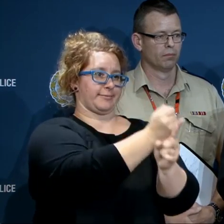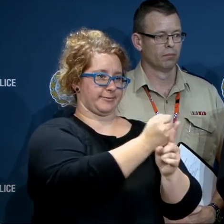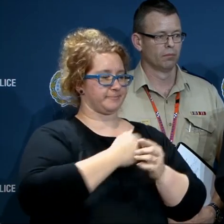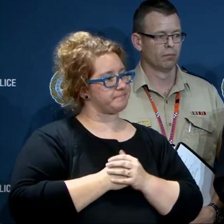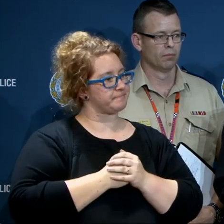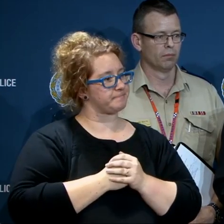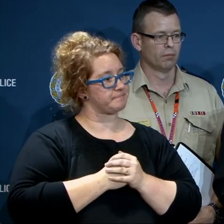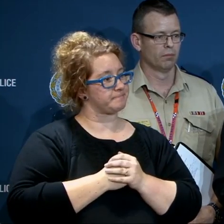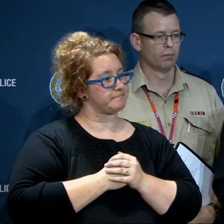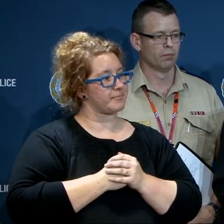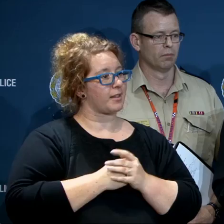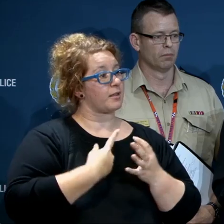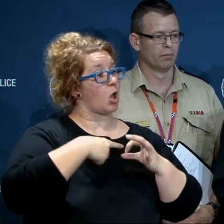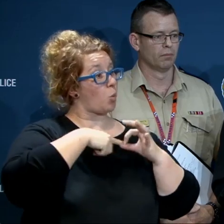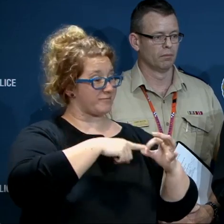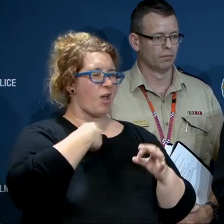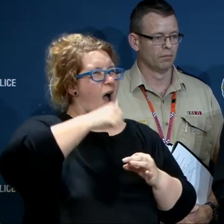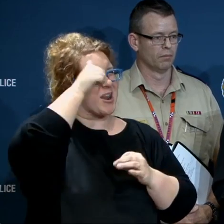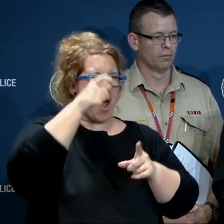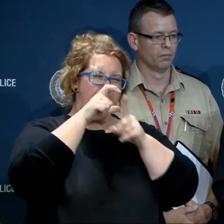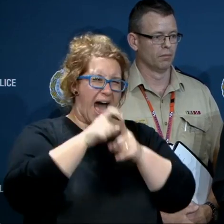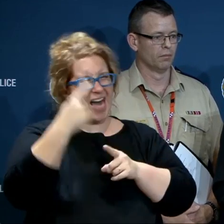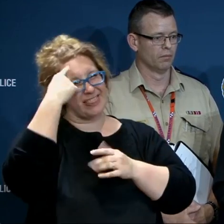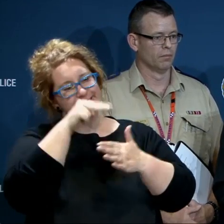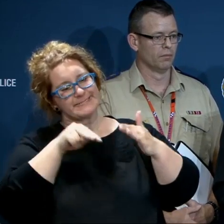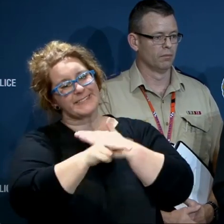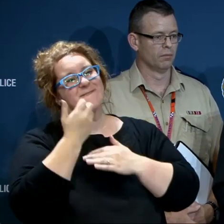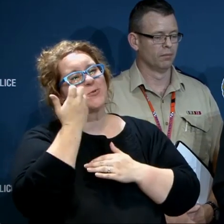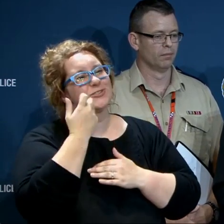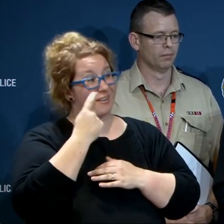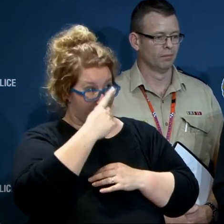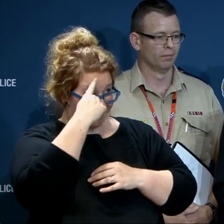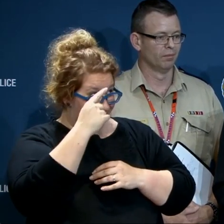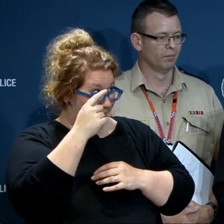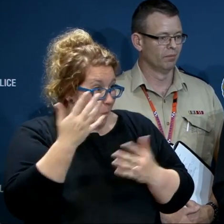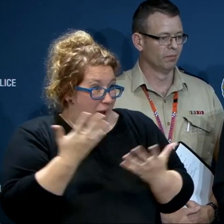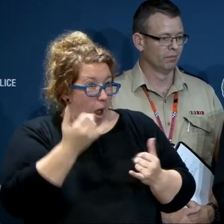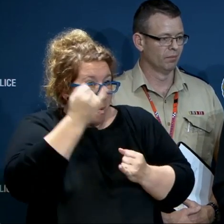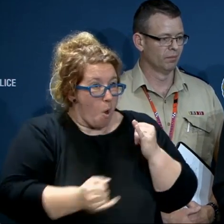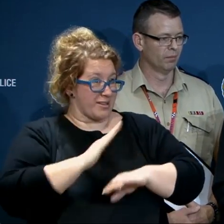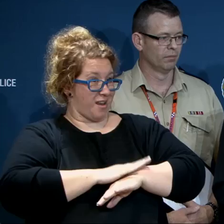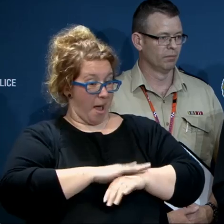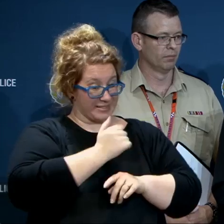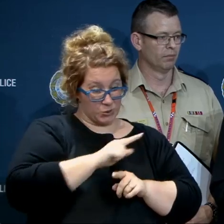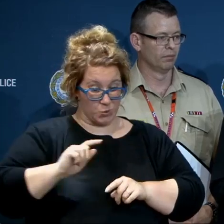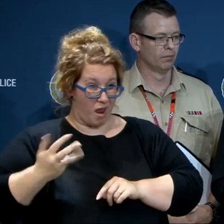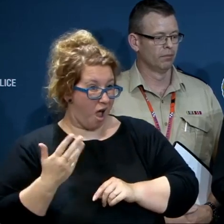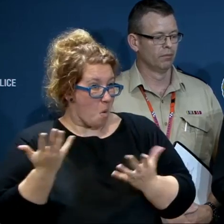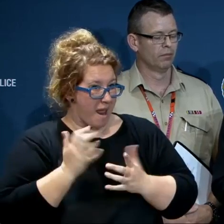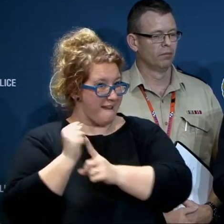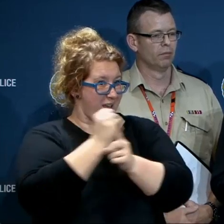Do you think you can point out where it will be worst hit around 6 or 9pm time? Yeah,